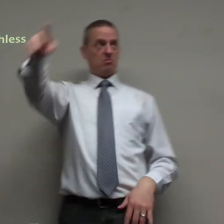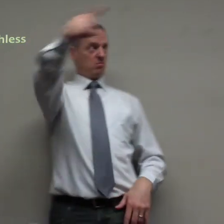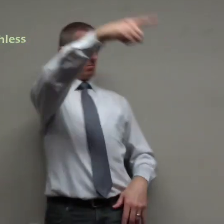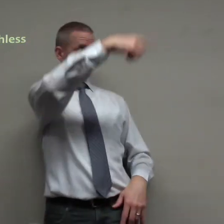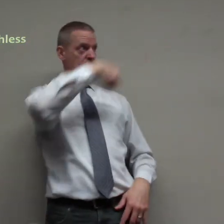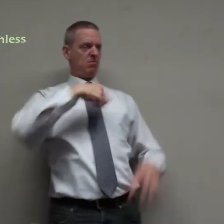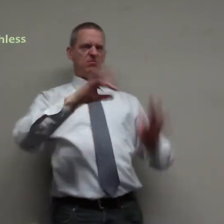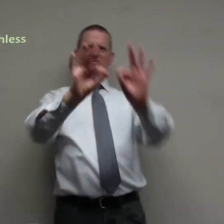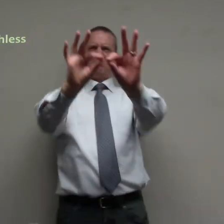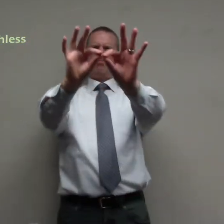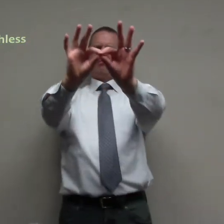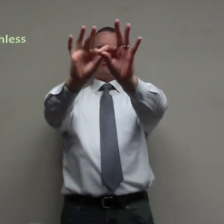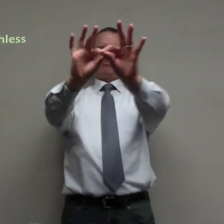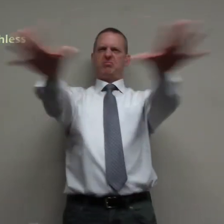we as sinners are worthless